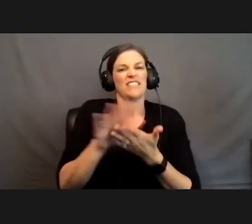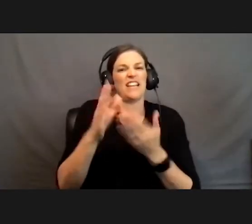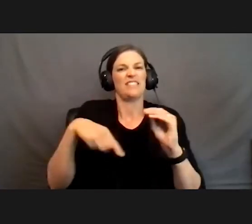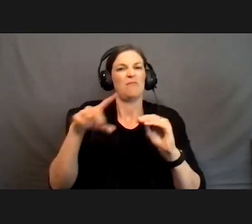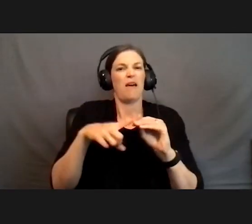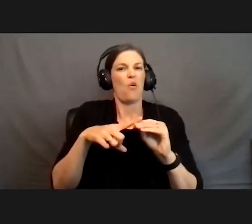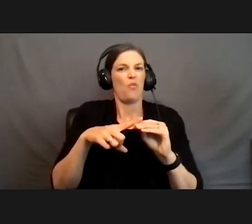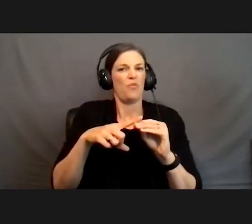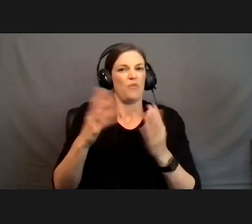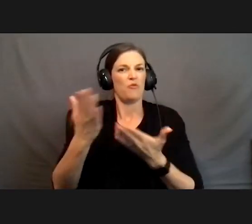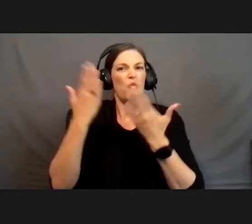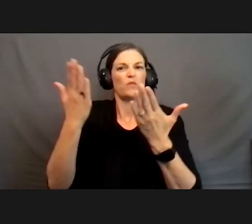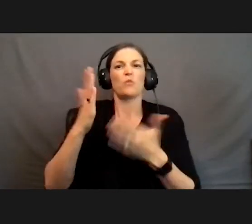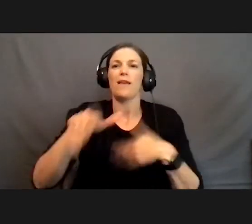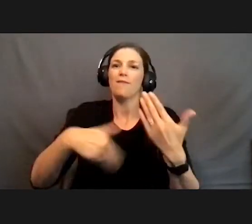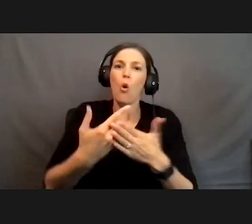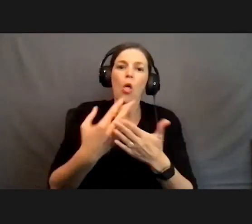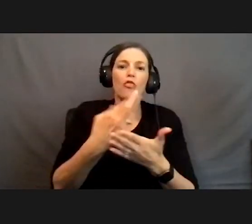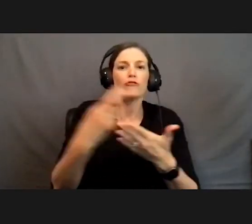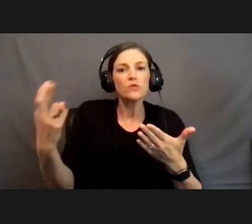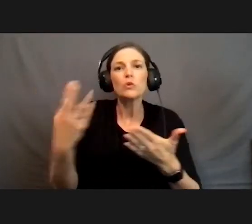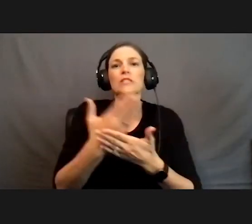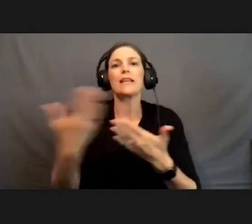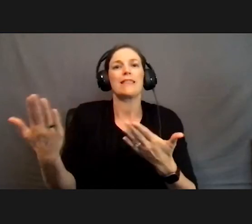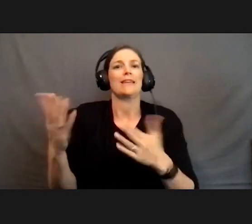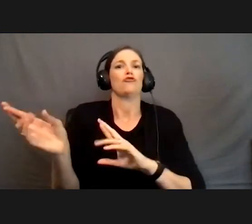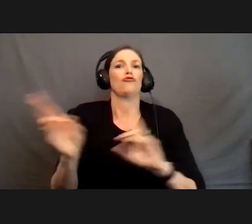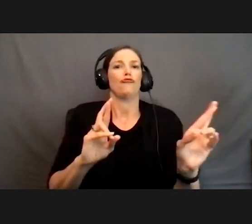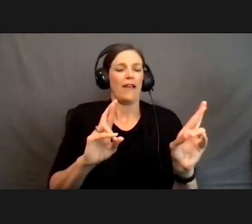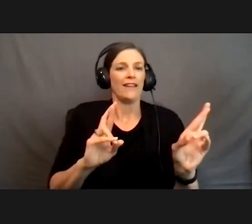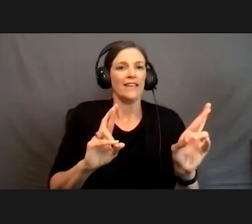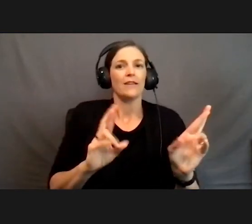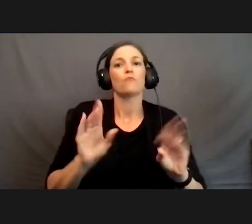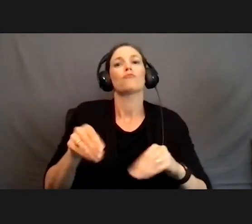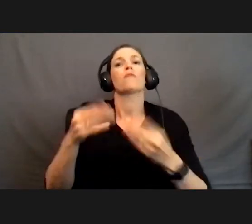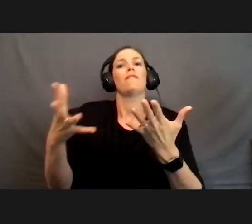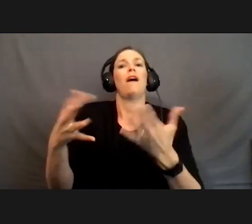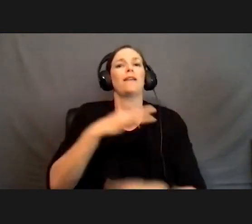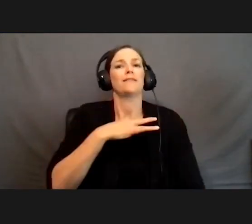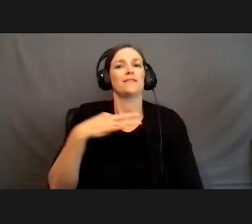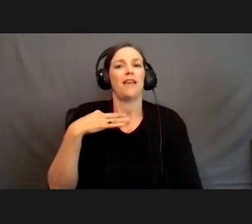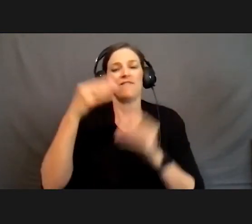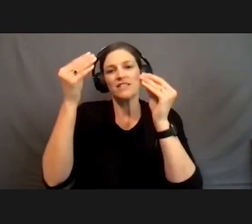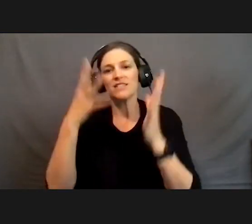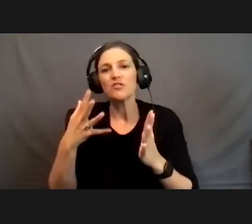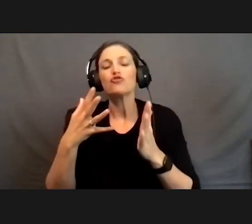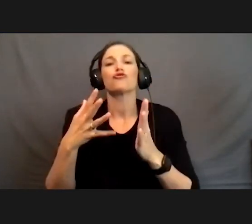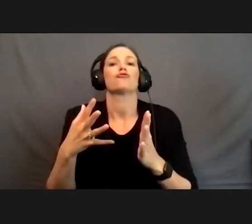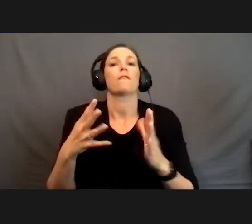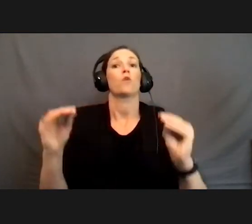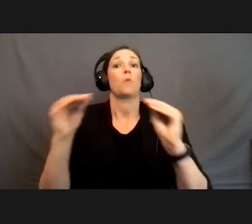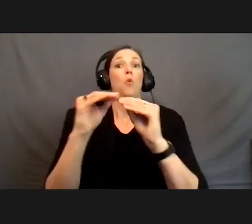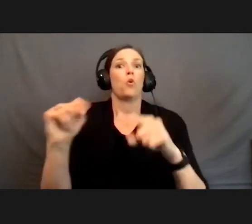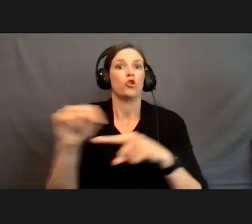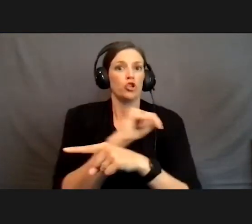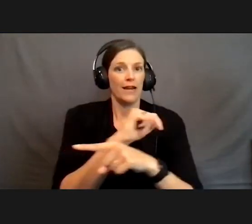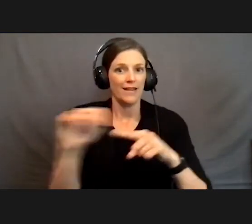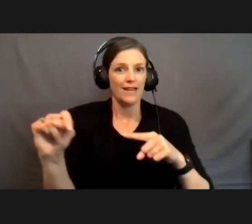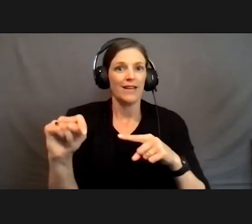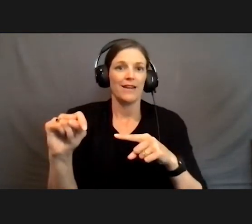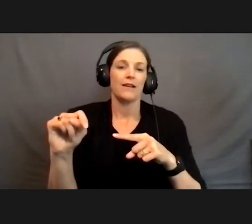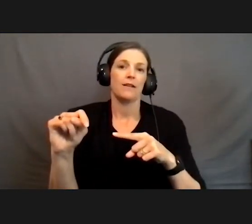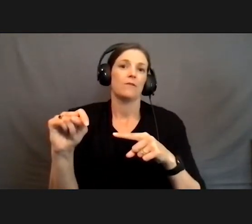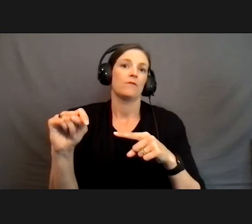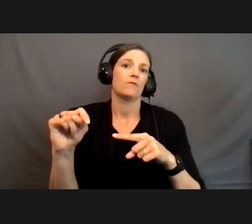resources, the mechanisms in place. And it would provide faculty with an opportunity for additional training, which obviously would enhance